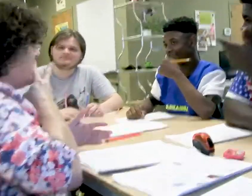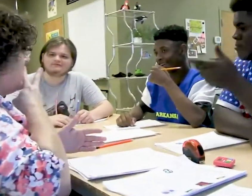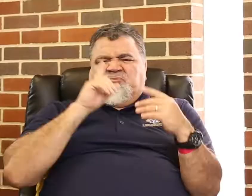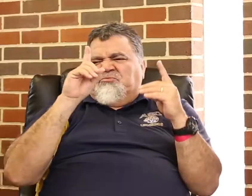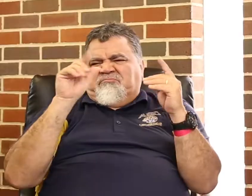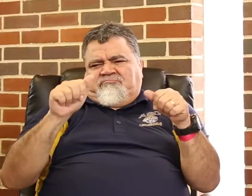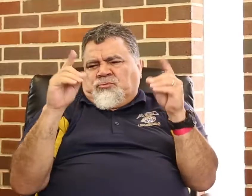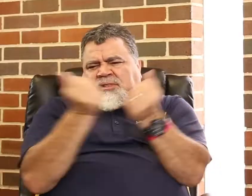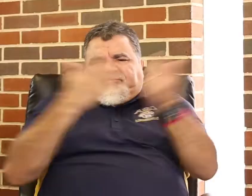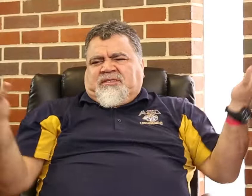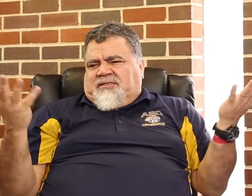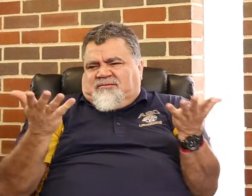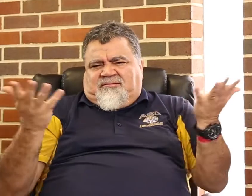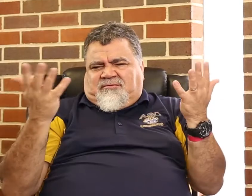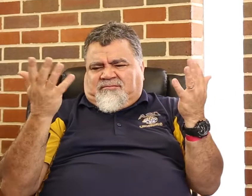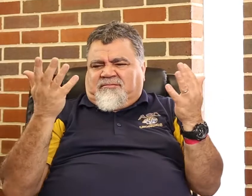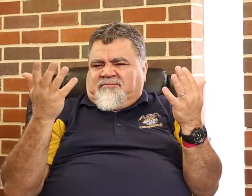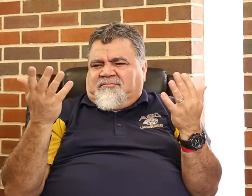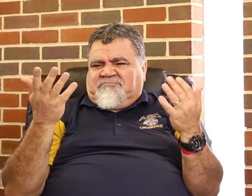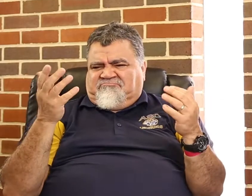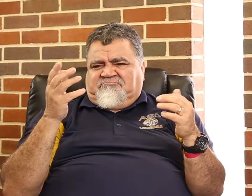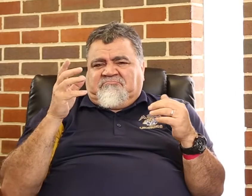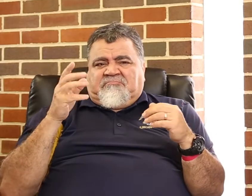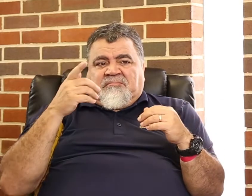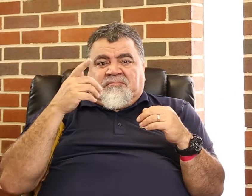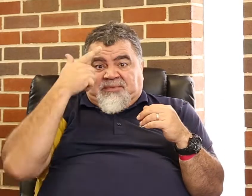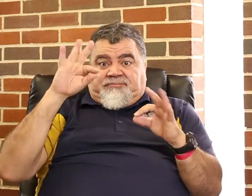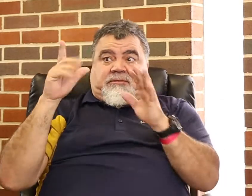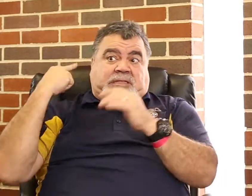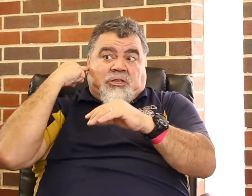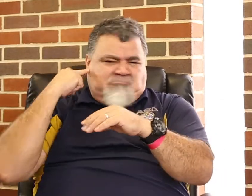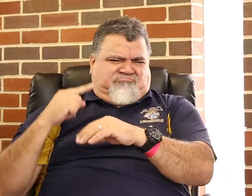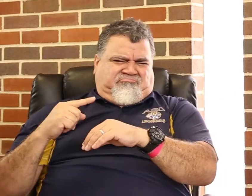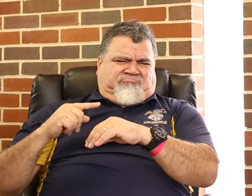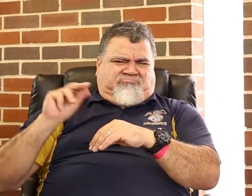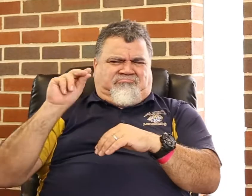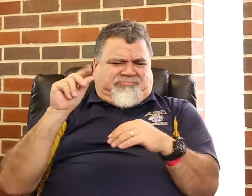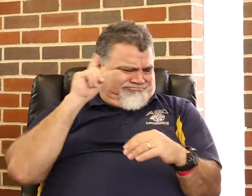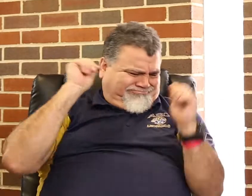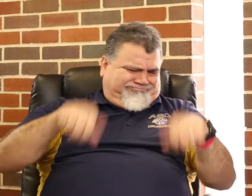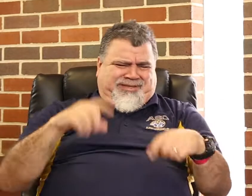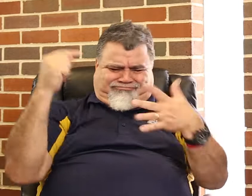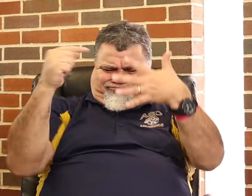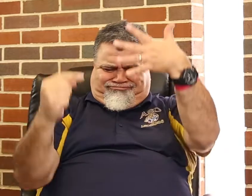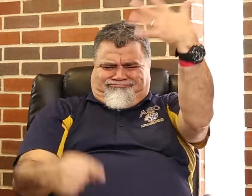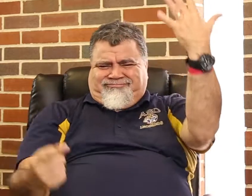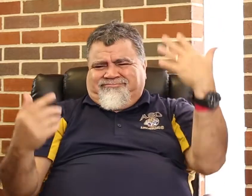Really, deafness, basically deaf people can do anything they want to do because it's just not hearing, you know,